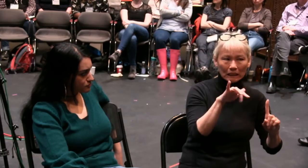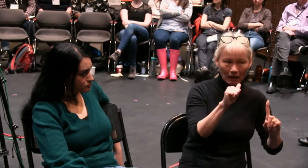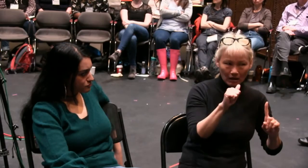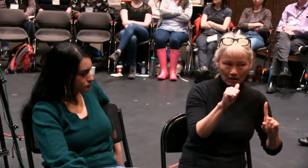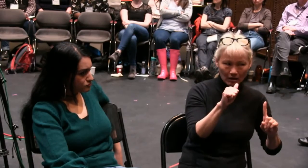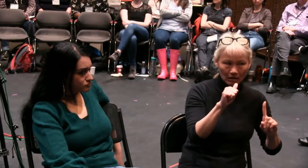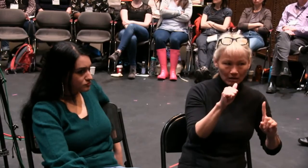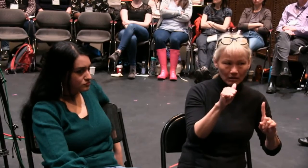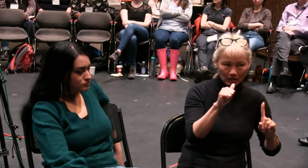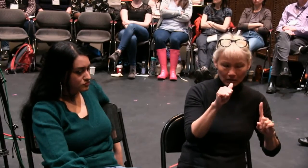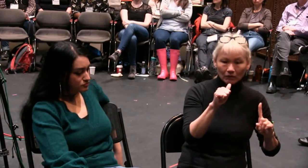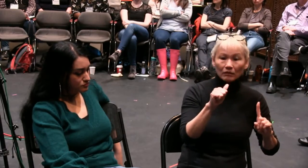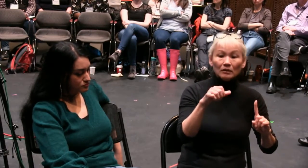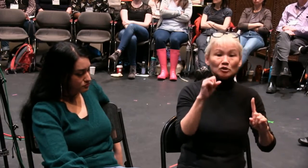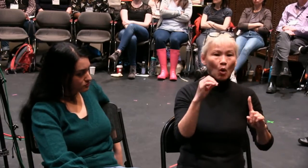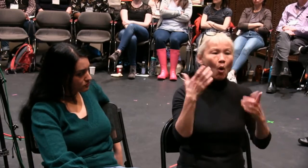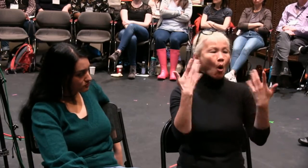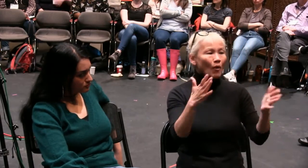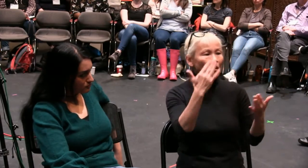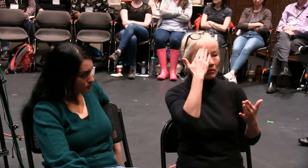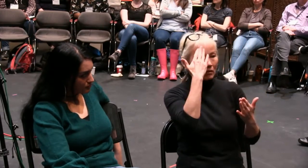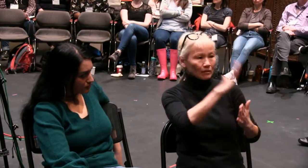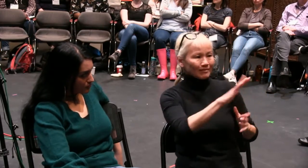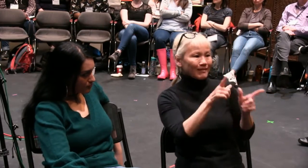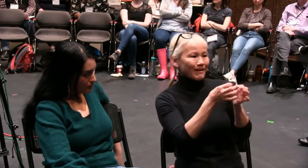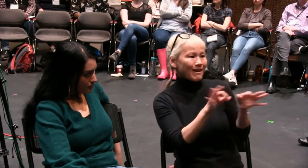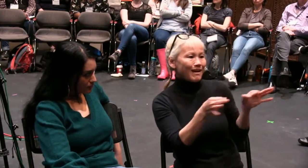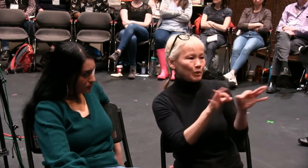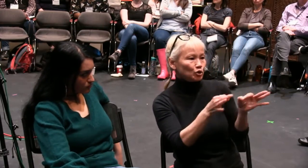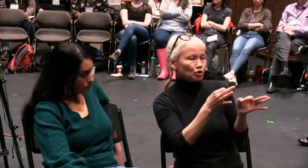And that Cordelia was raised by Lear.